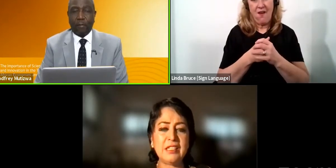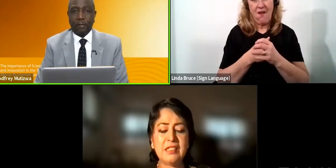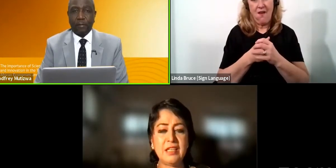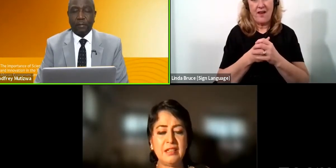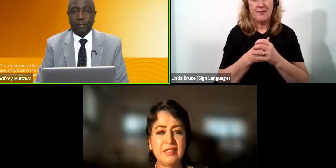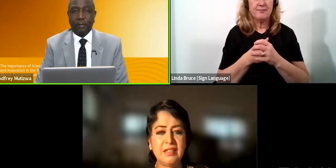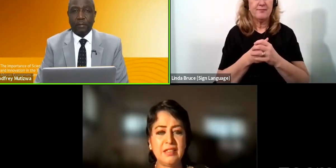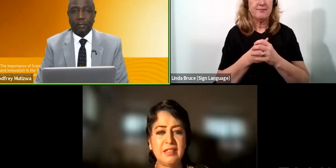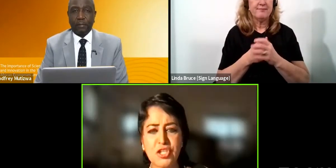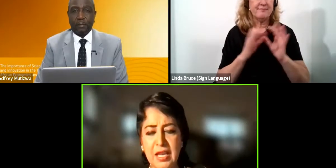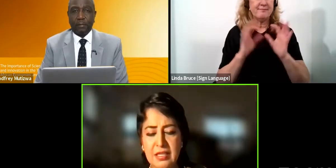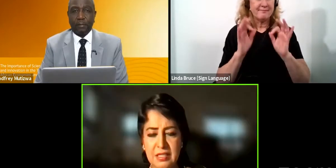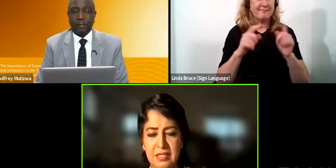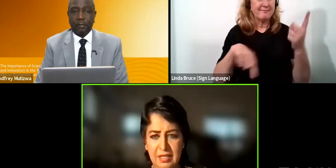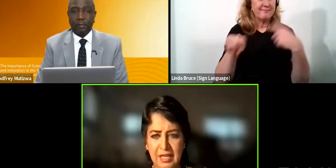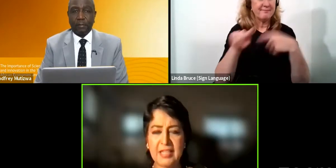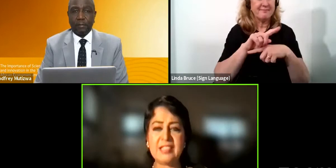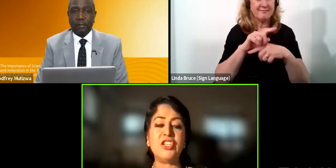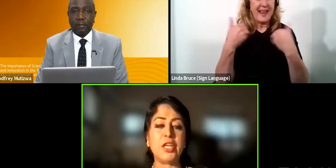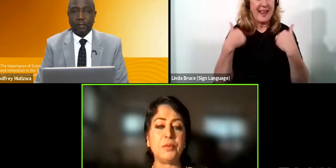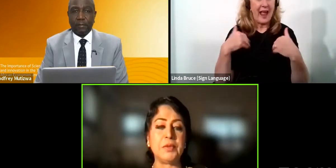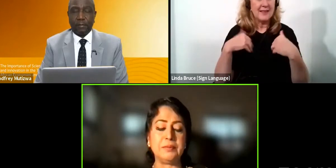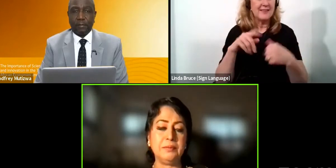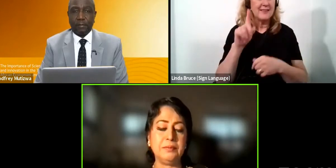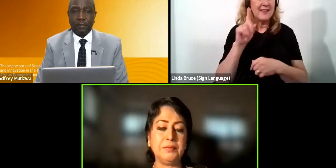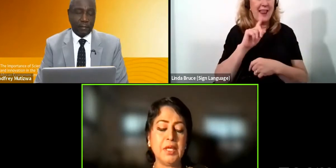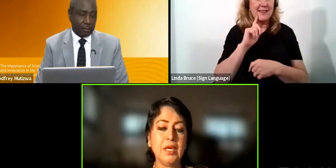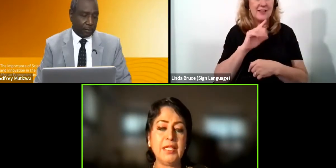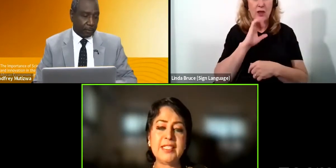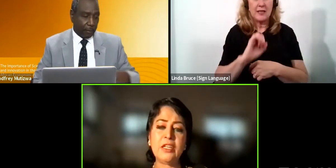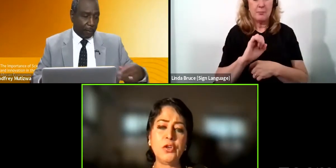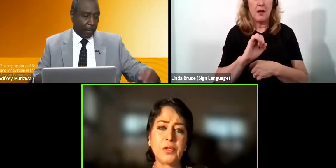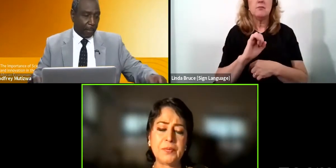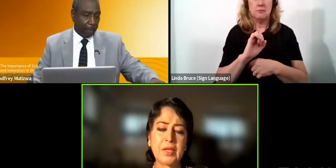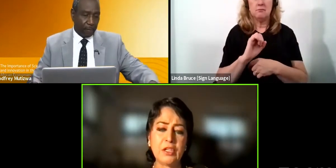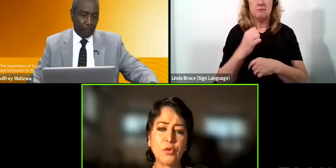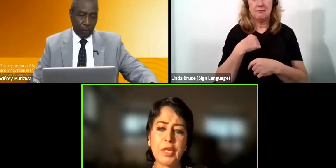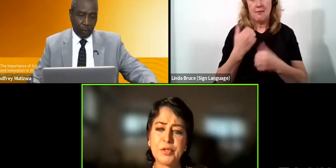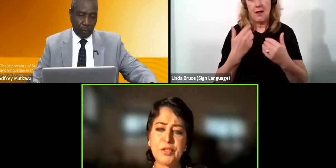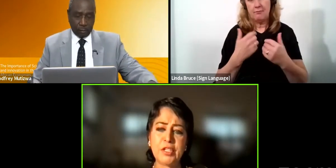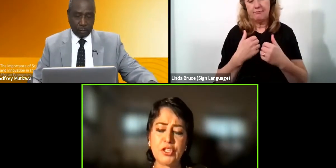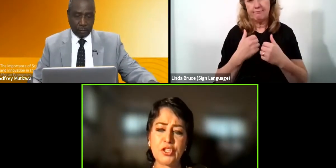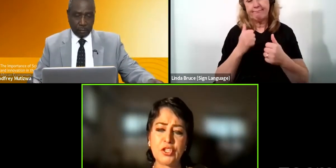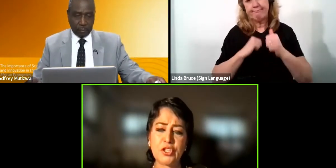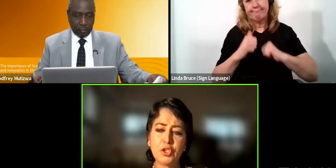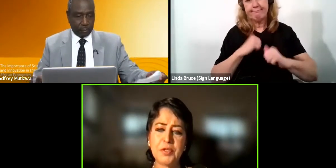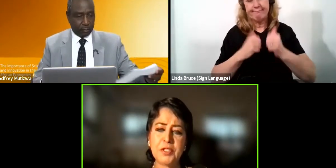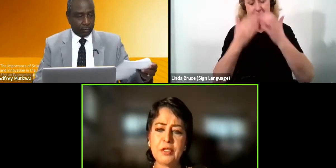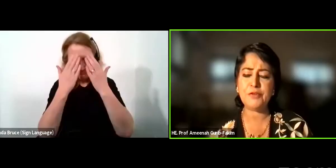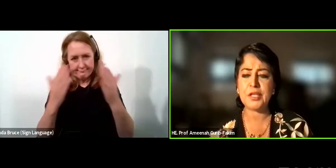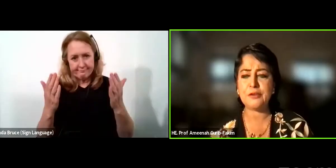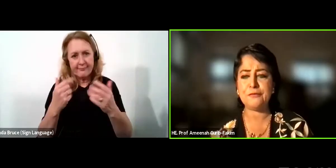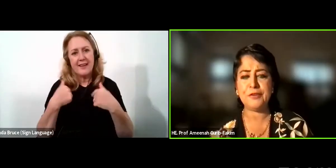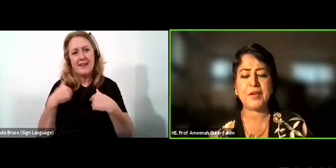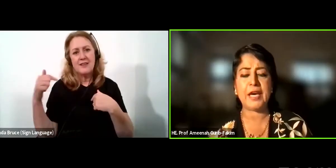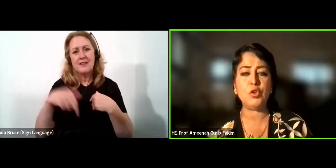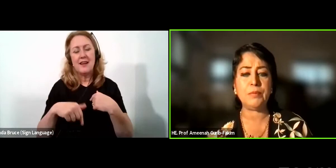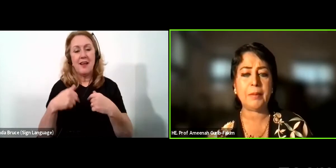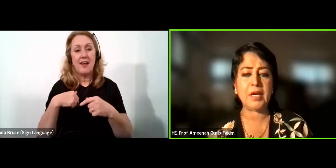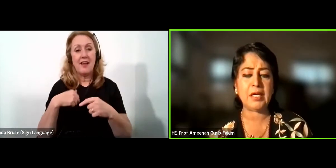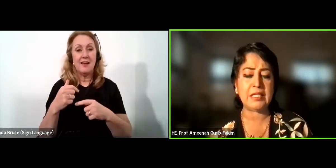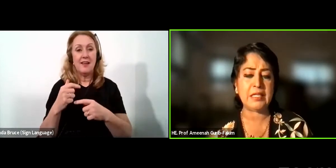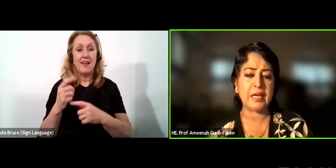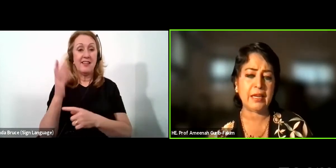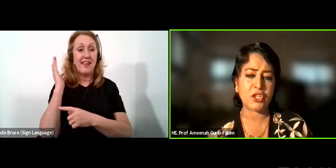Excellencies, distinguished guests, ladies and gentlemen, it is an honor and a great privilege to be delivering the fifth